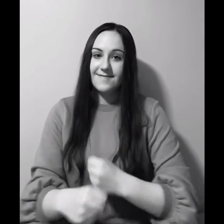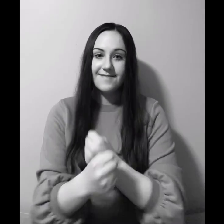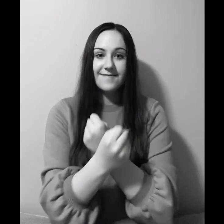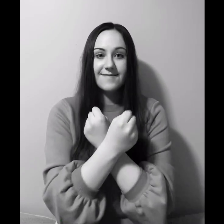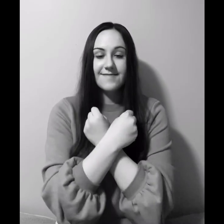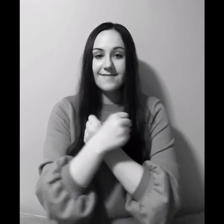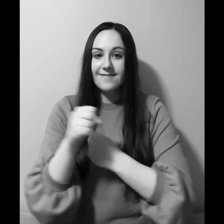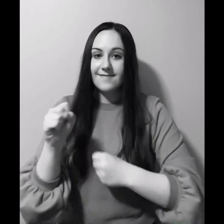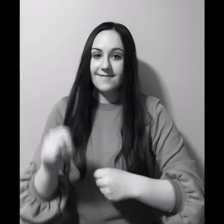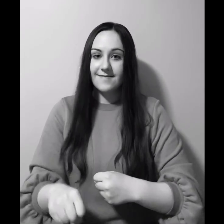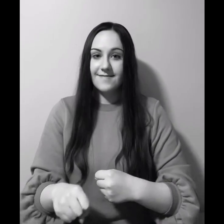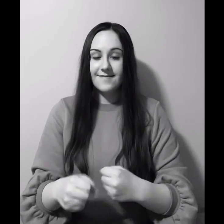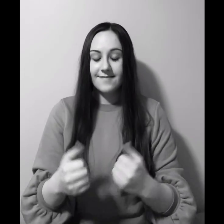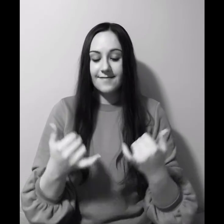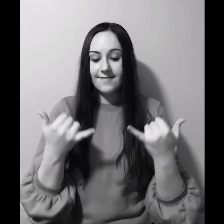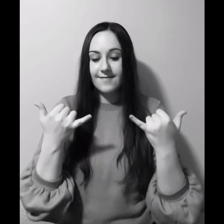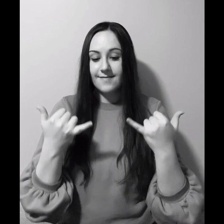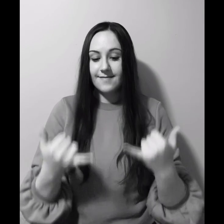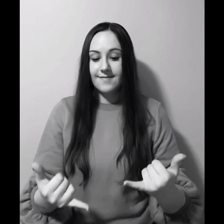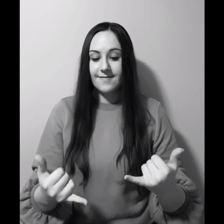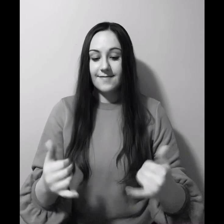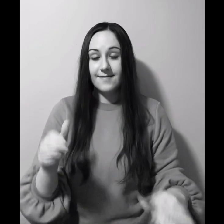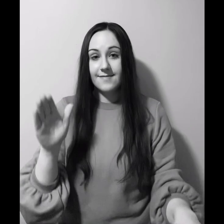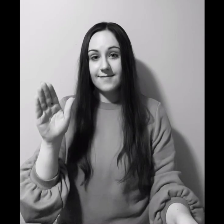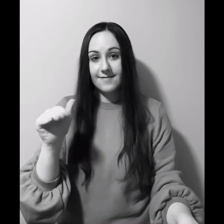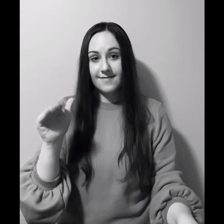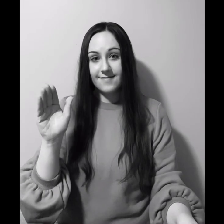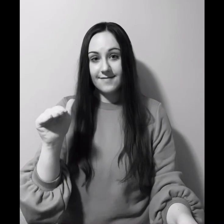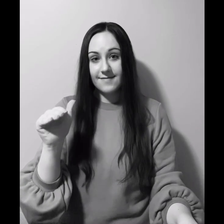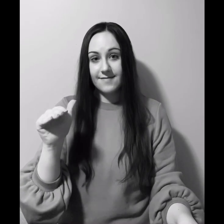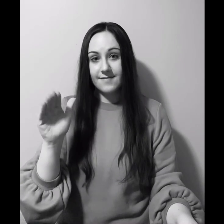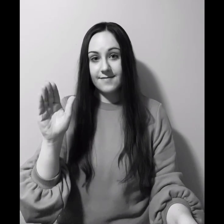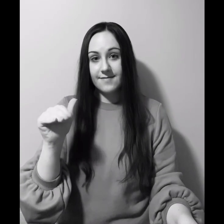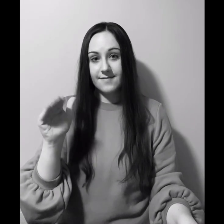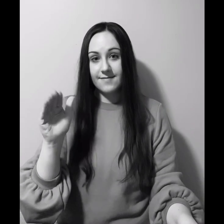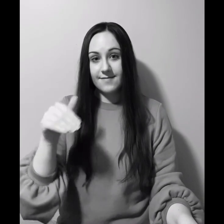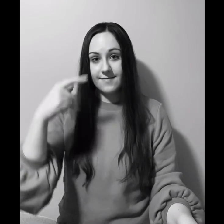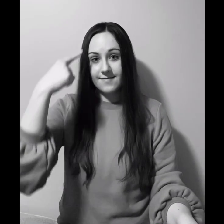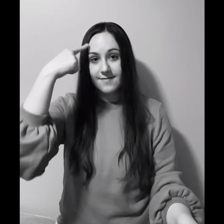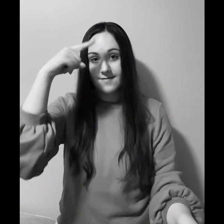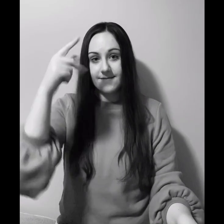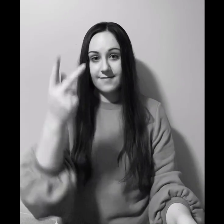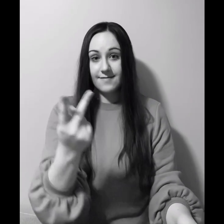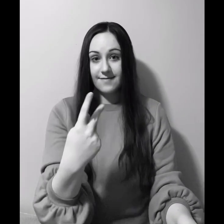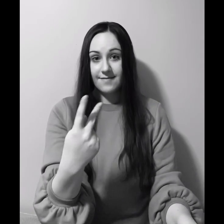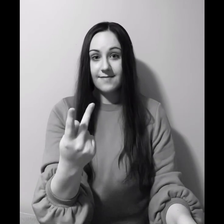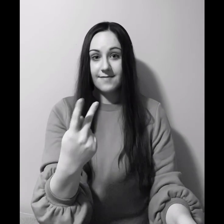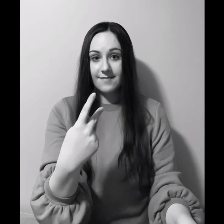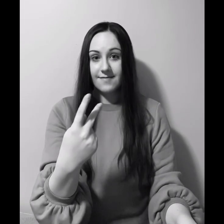you, to love you And now it's goodbye, it's goodbye for us